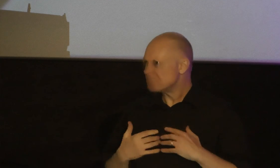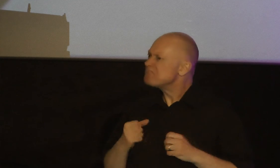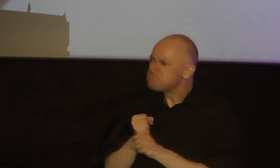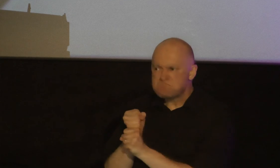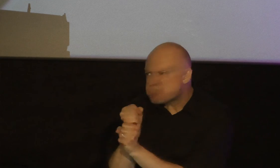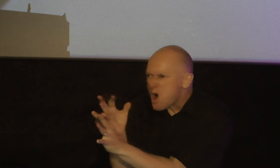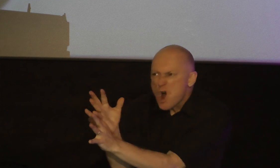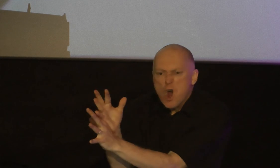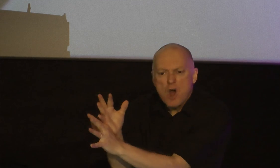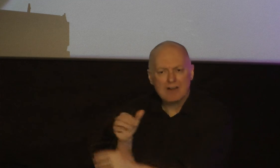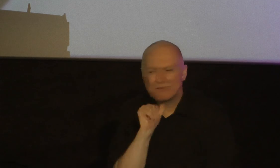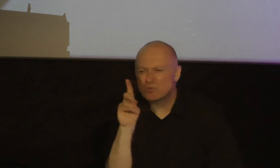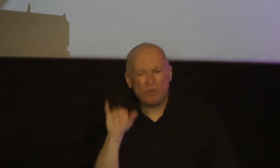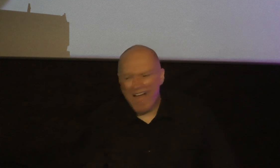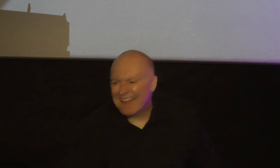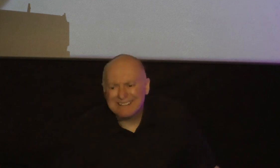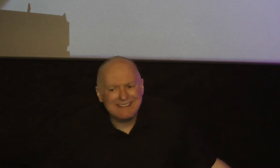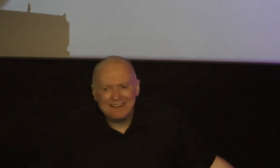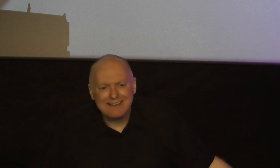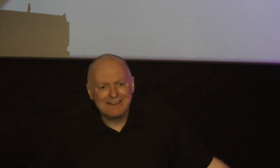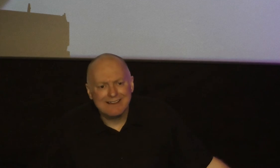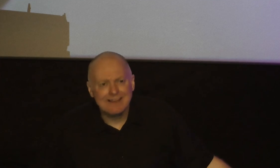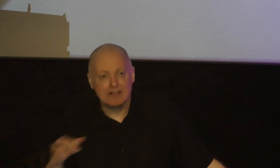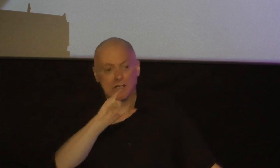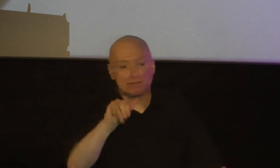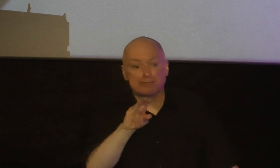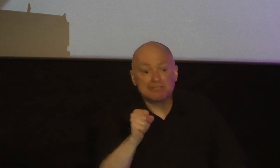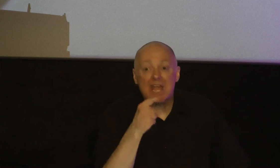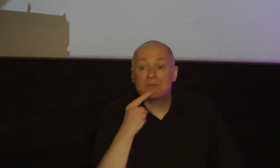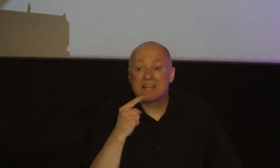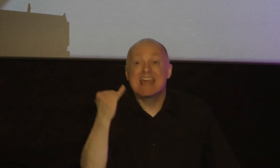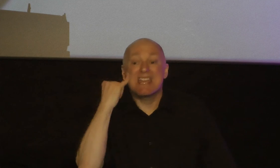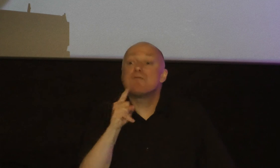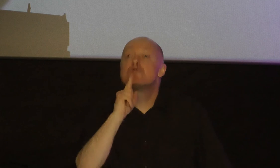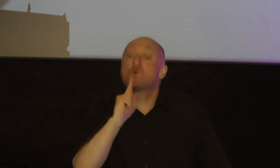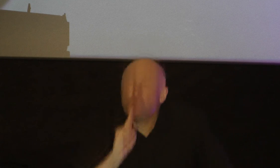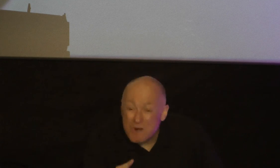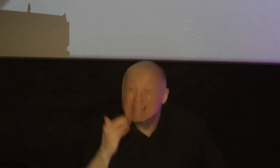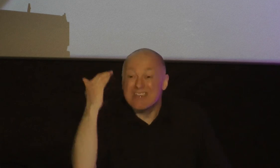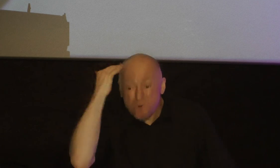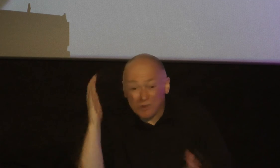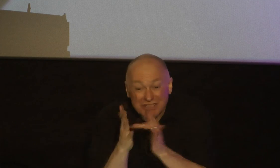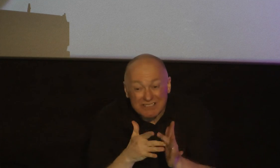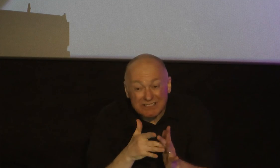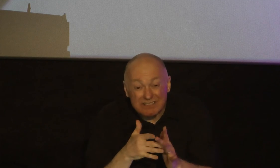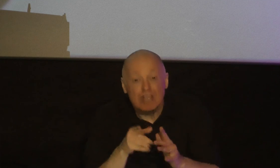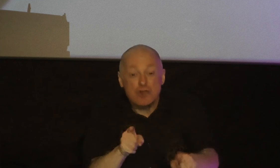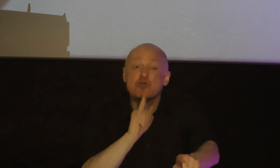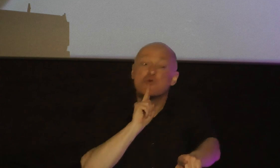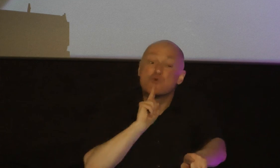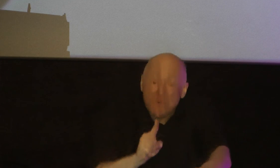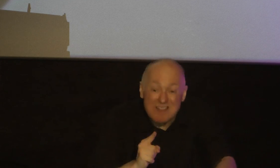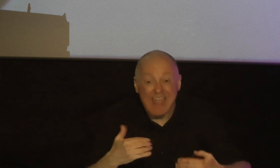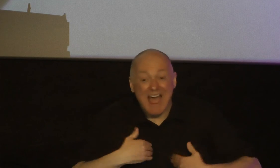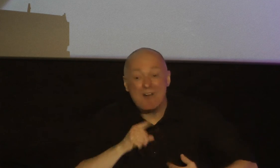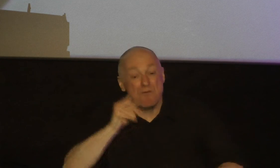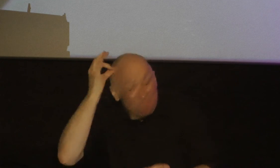your speech you don't do that James is saying if you really know Jesus if your faith is real and